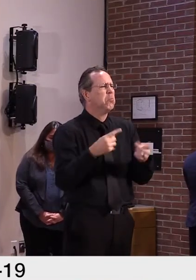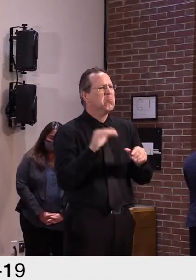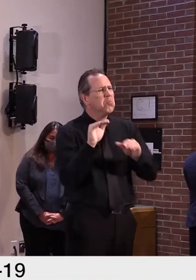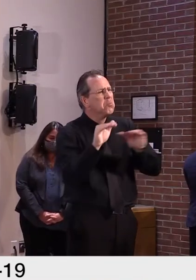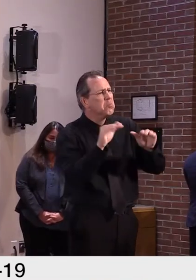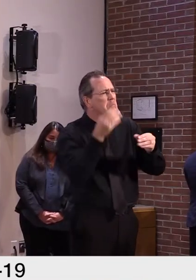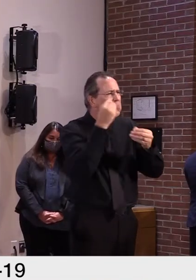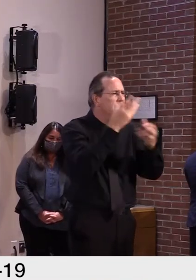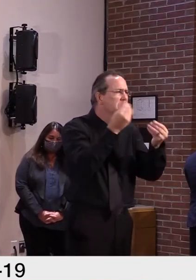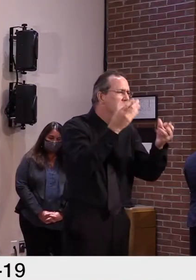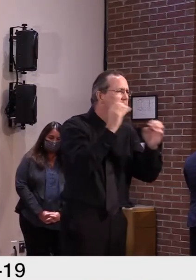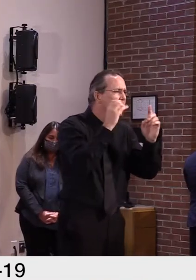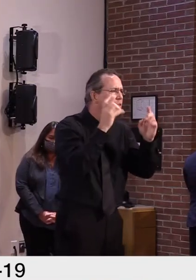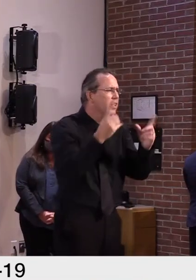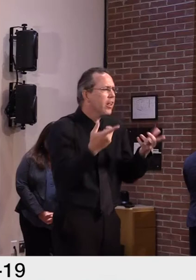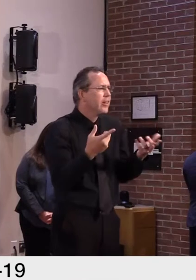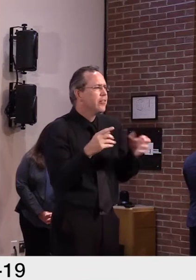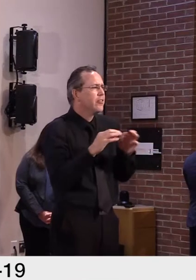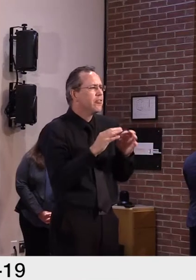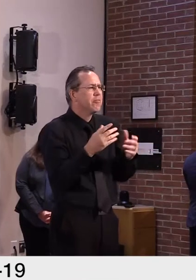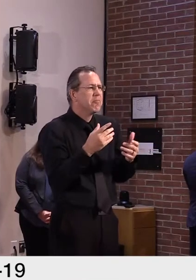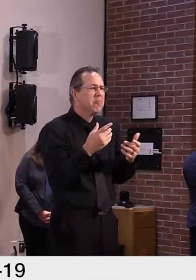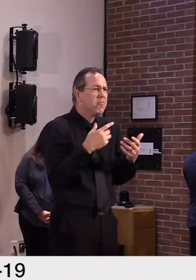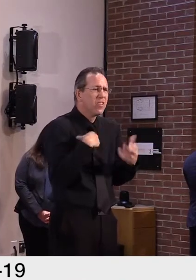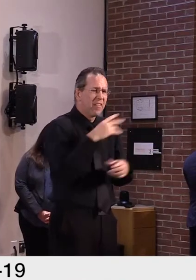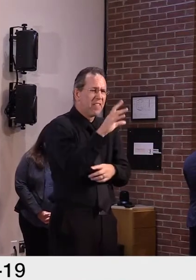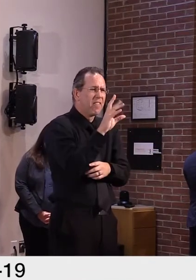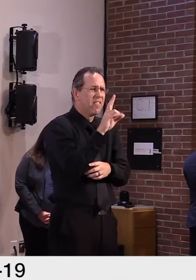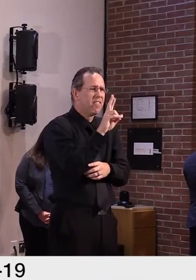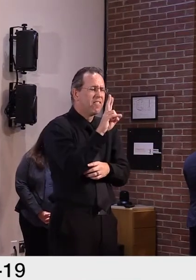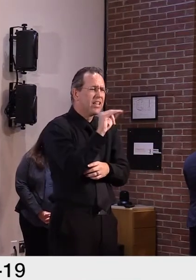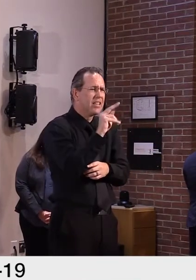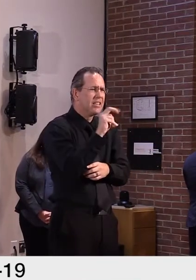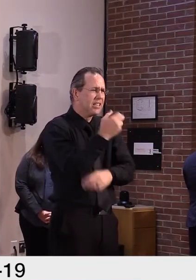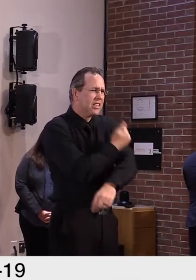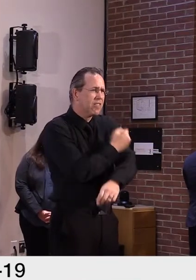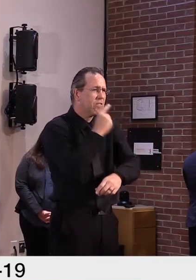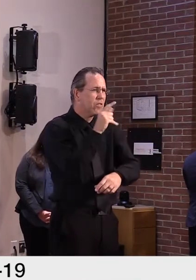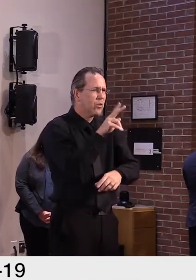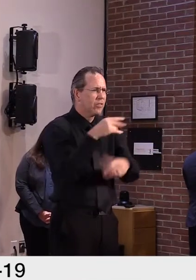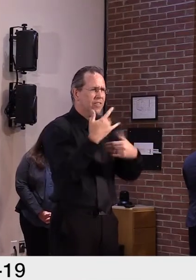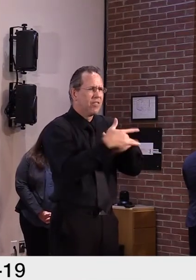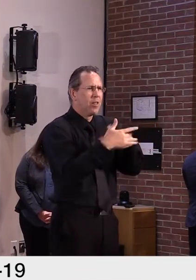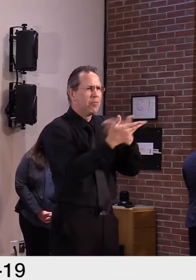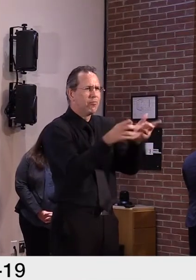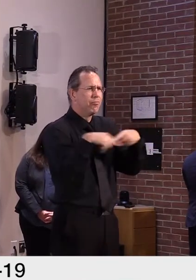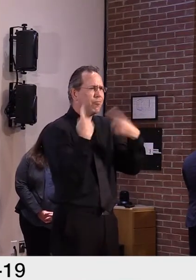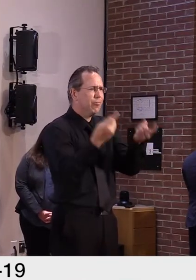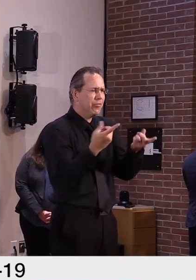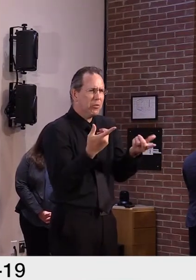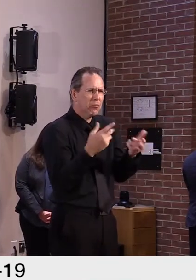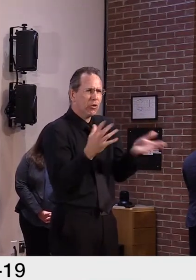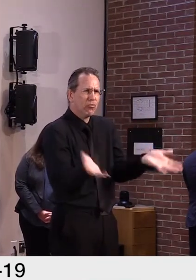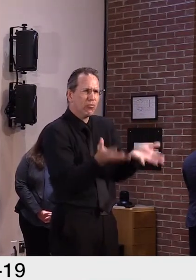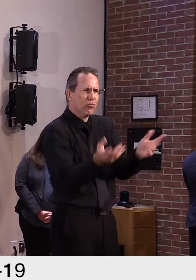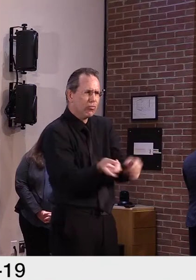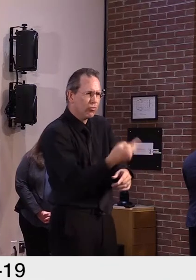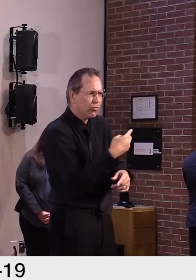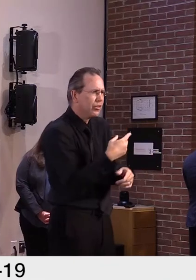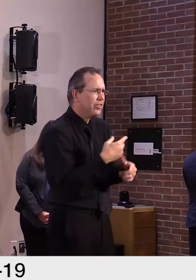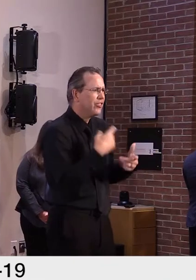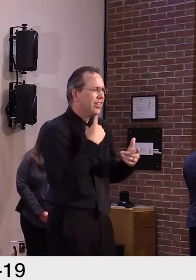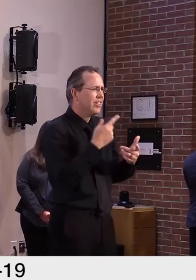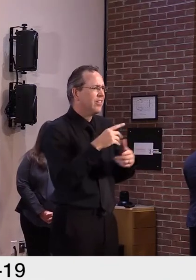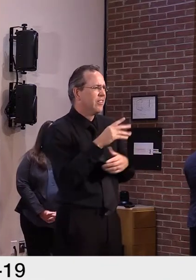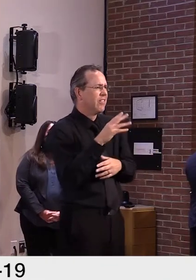across the whole population. We'd certainly want to well exceed that and get much higher than that.